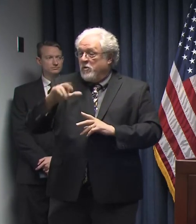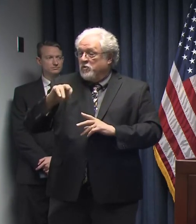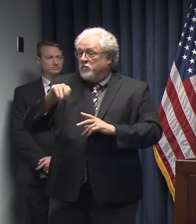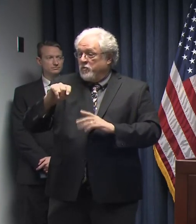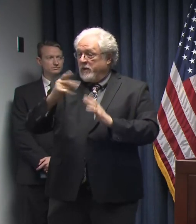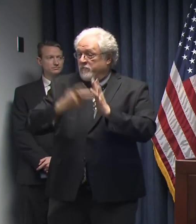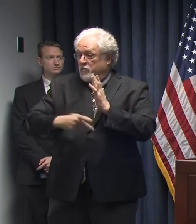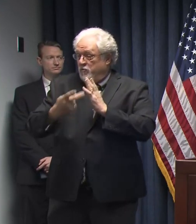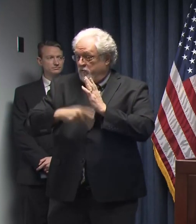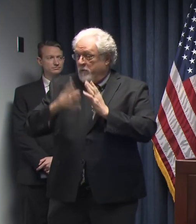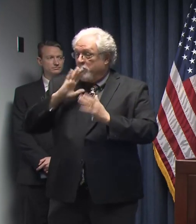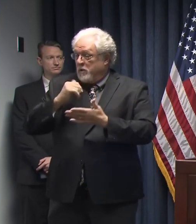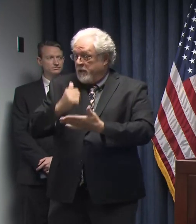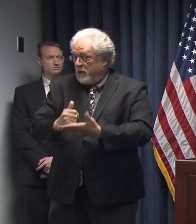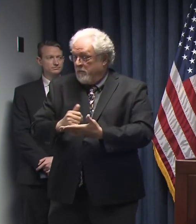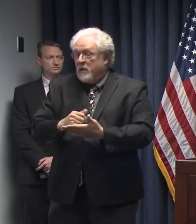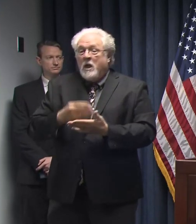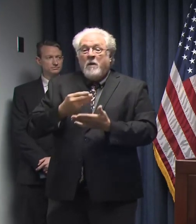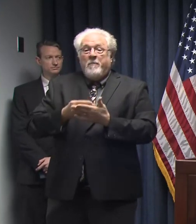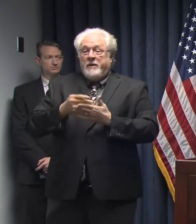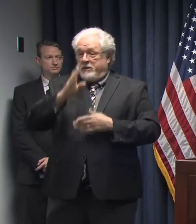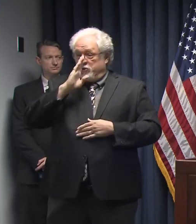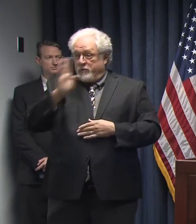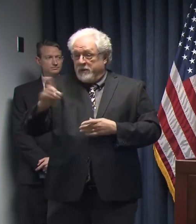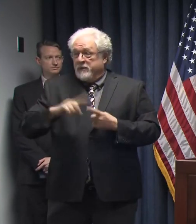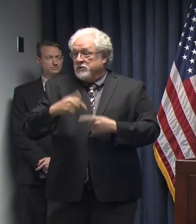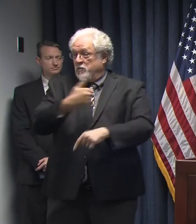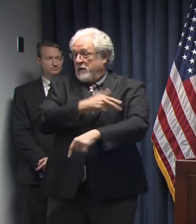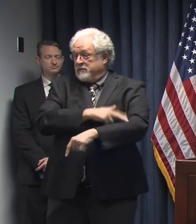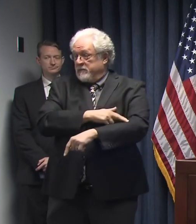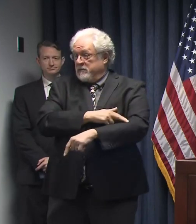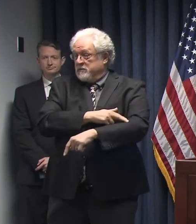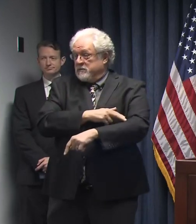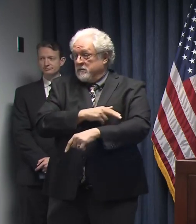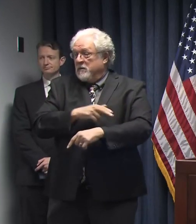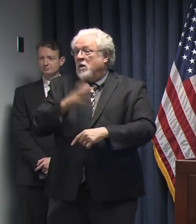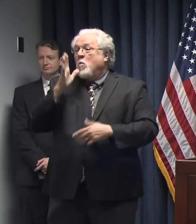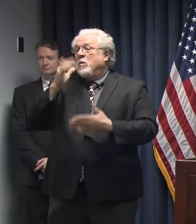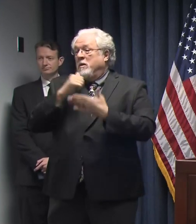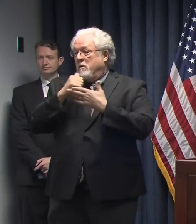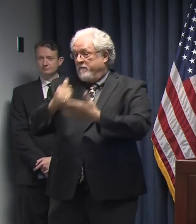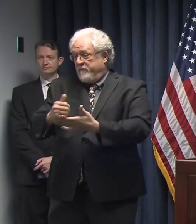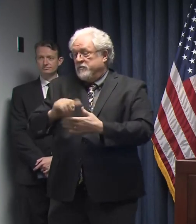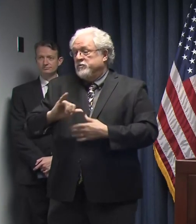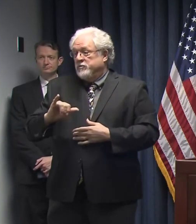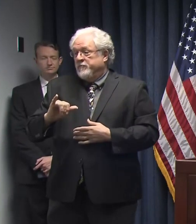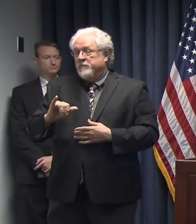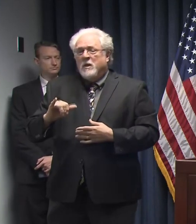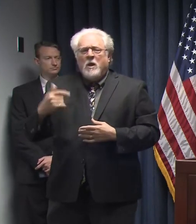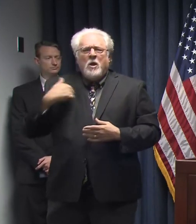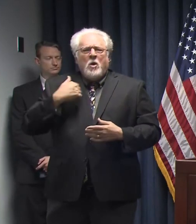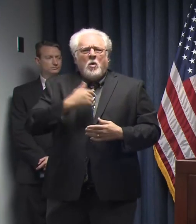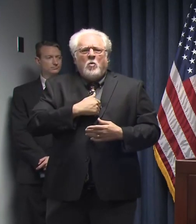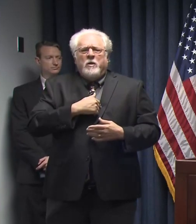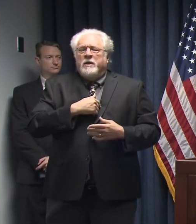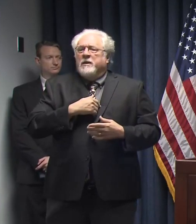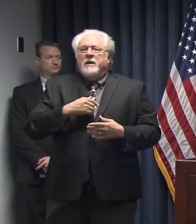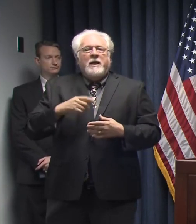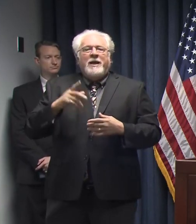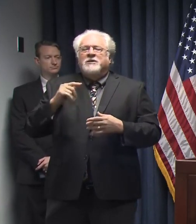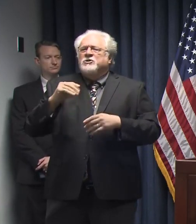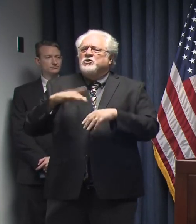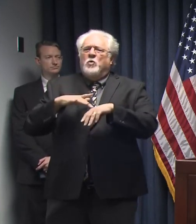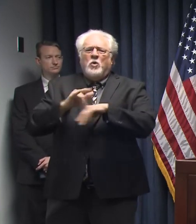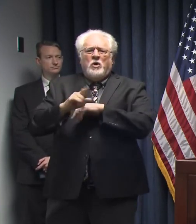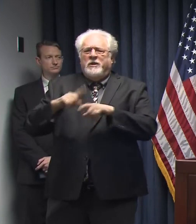example, that's going to be helpful. The money that goes directly to our hospitals is going to be helpful as well. So we just – it's too early